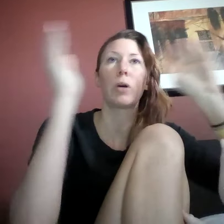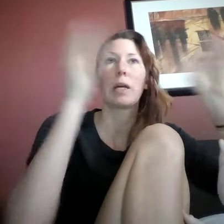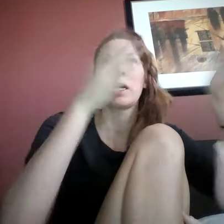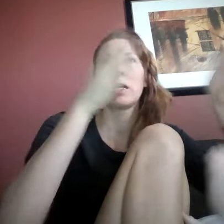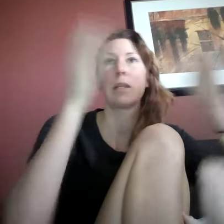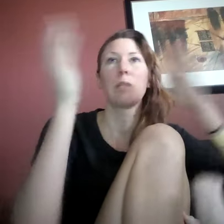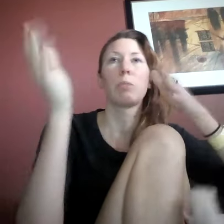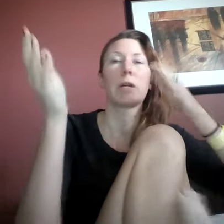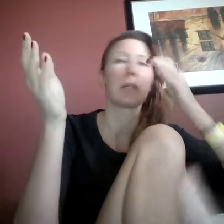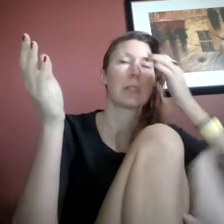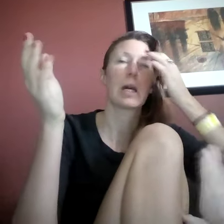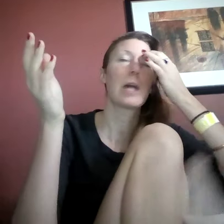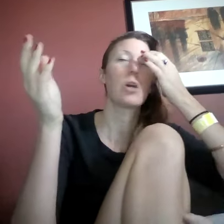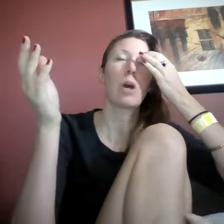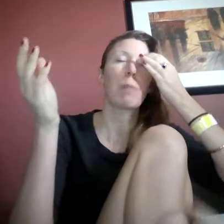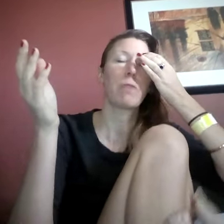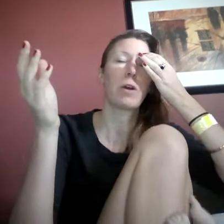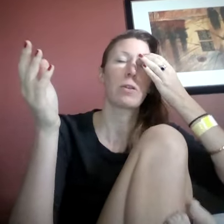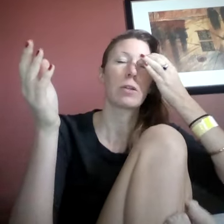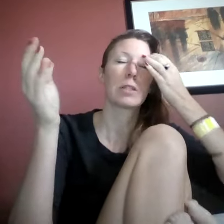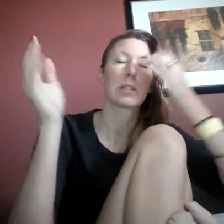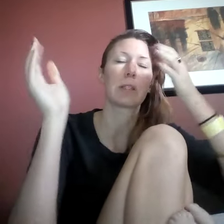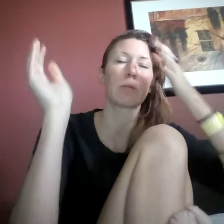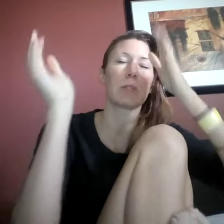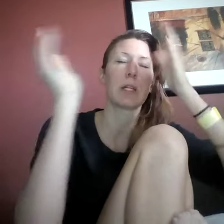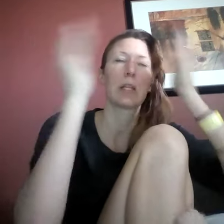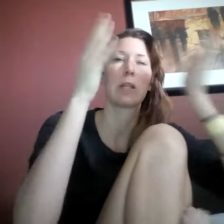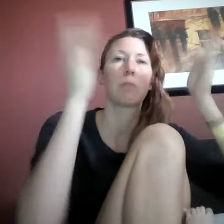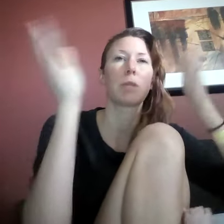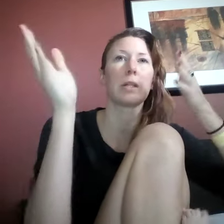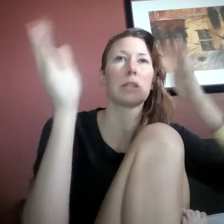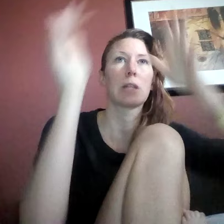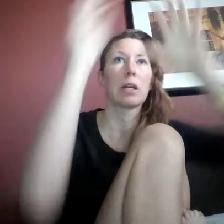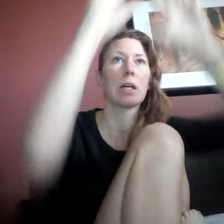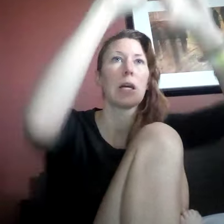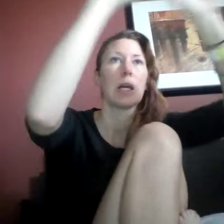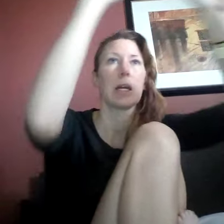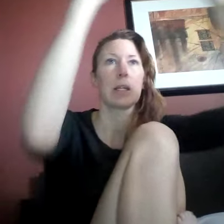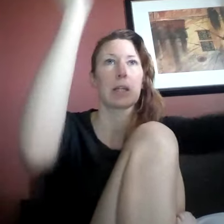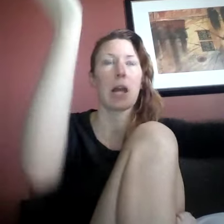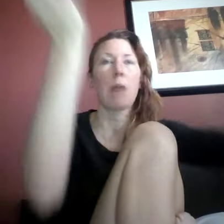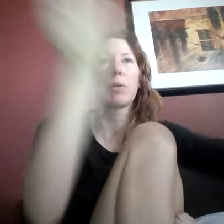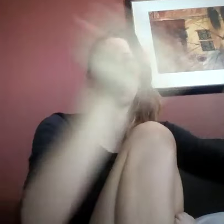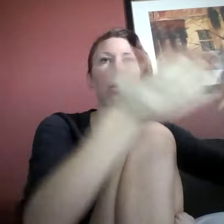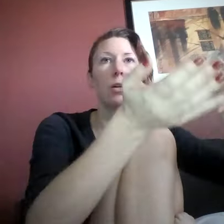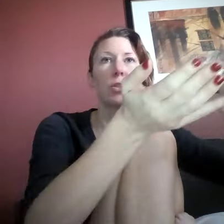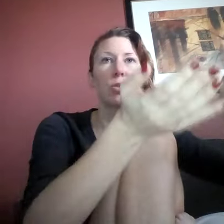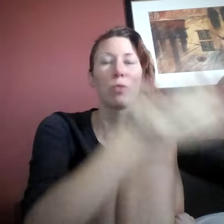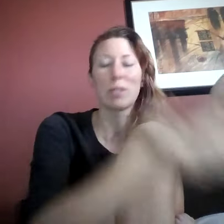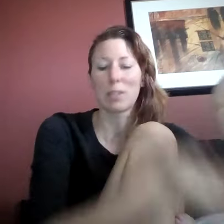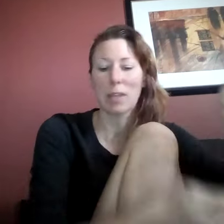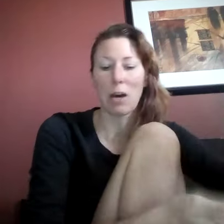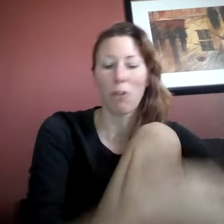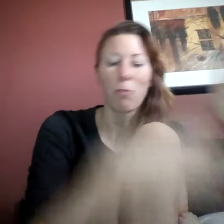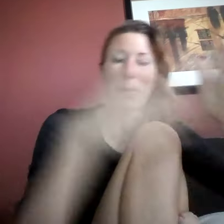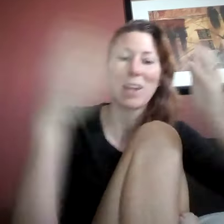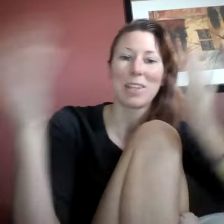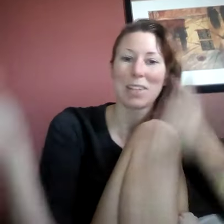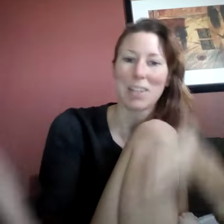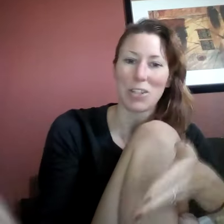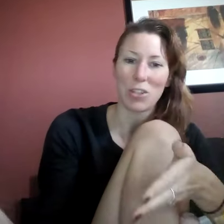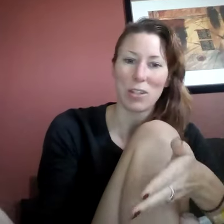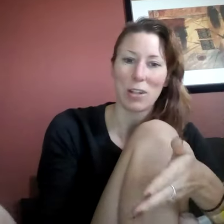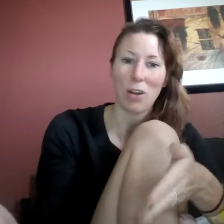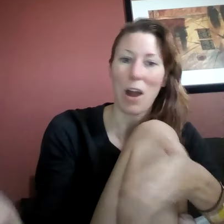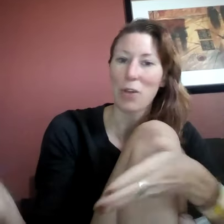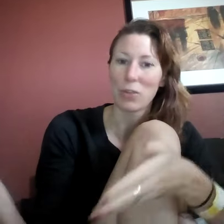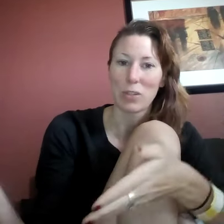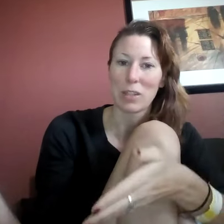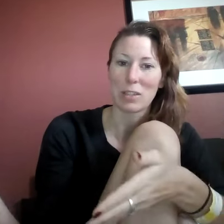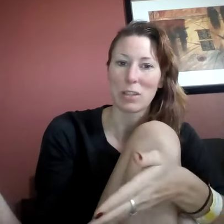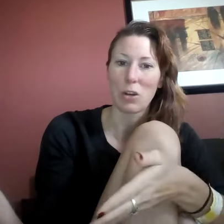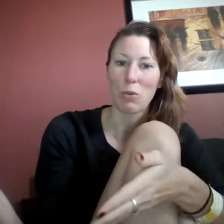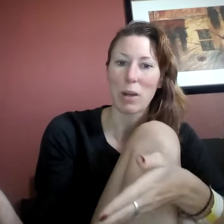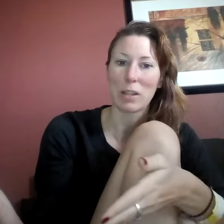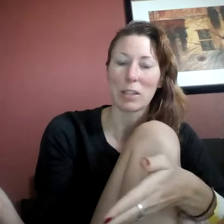hidden in plain sight. I know how my father is. This thing was hidden in plain sight in a cabinet unto itself, but in the kitchen there are other things that are readily